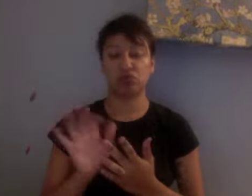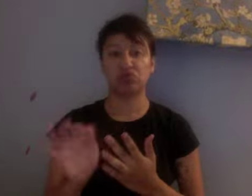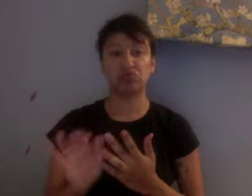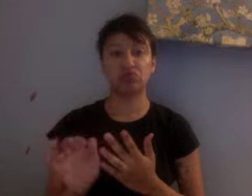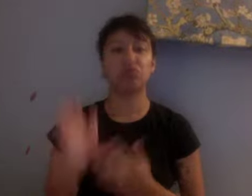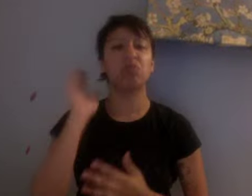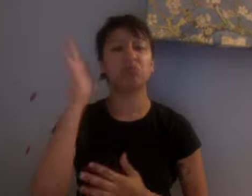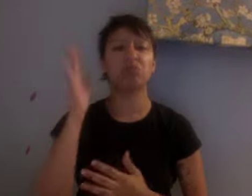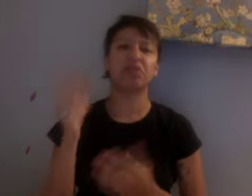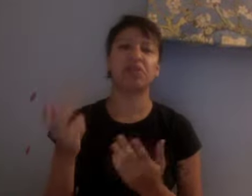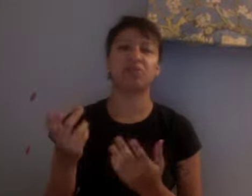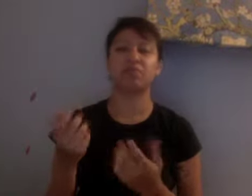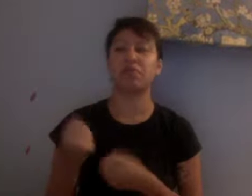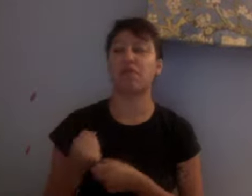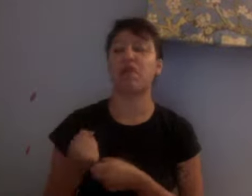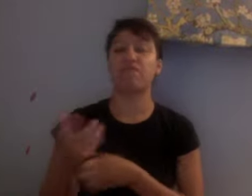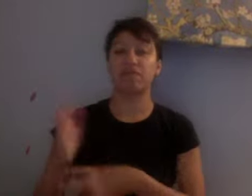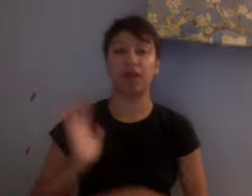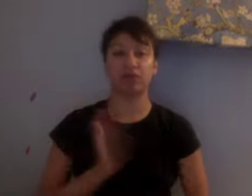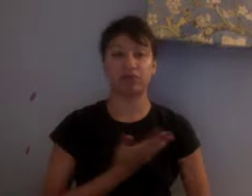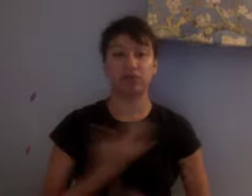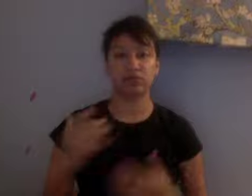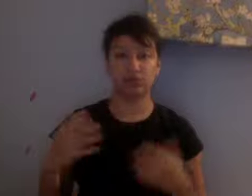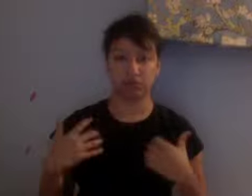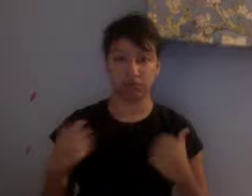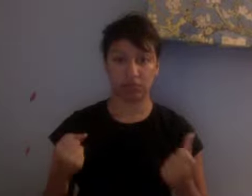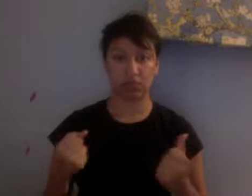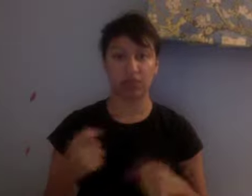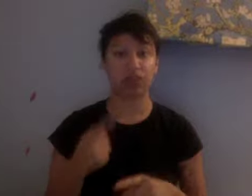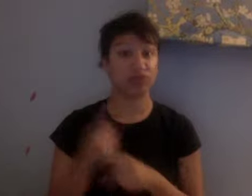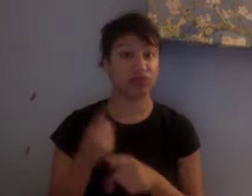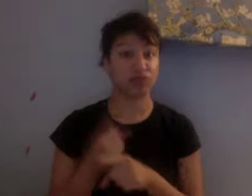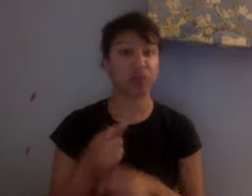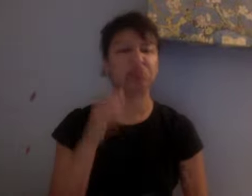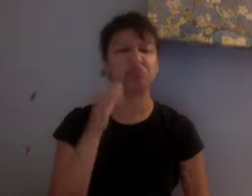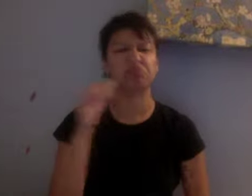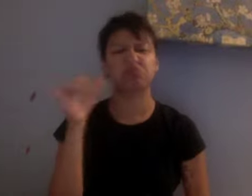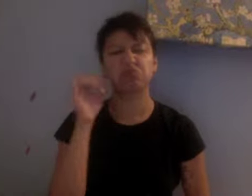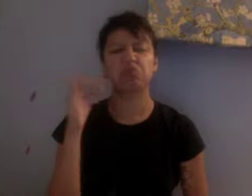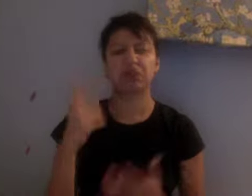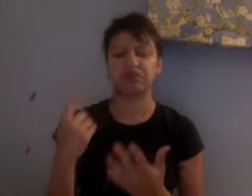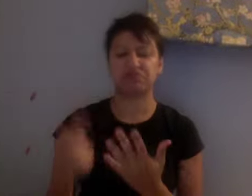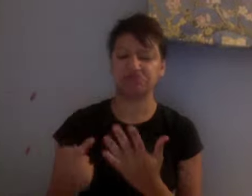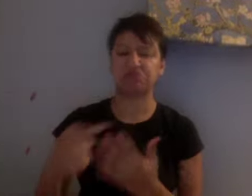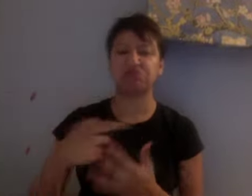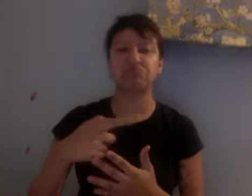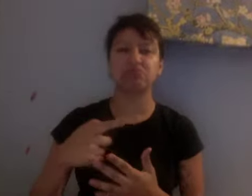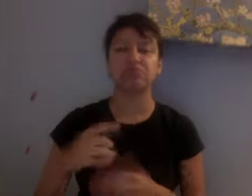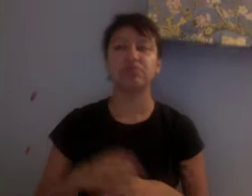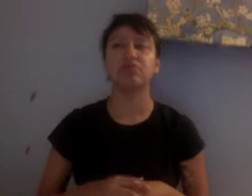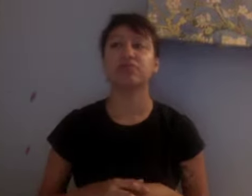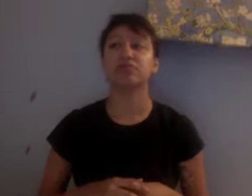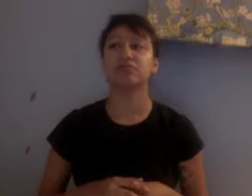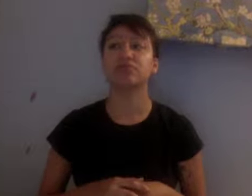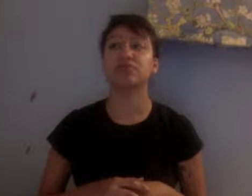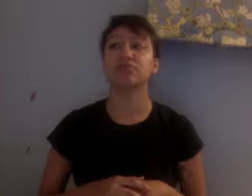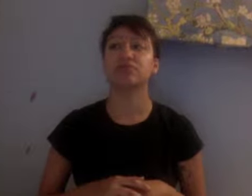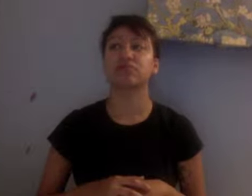turns out is kind of where we ended up yesterday. And we talked a little bit about some of the causes of these particular diseases as being lifestyle